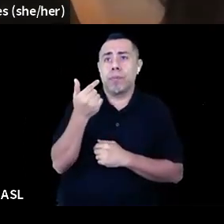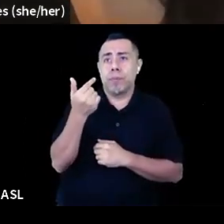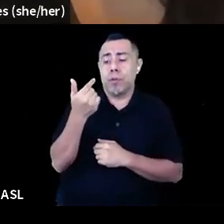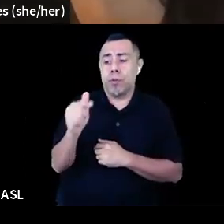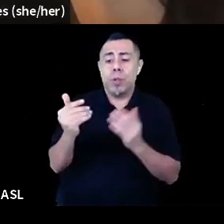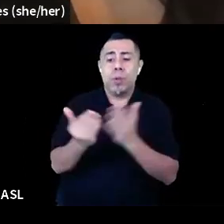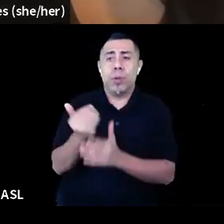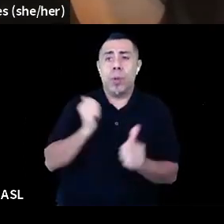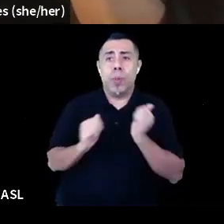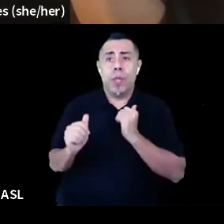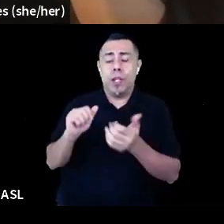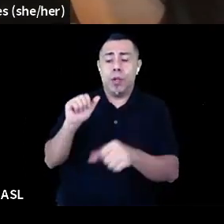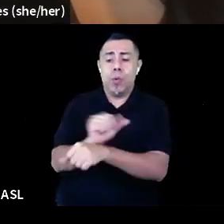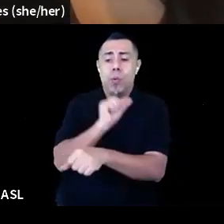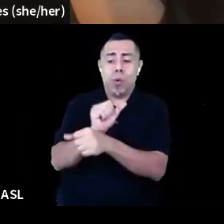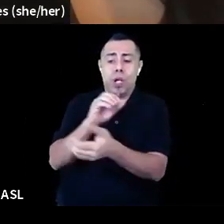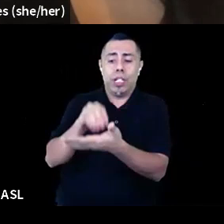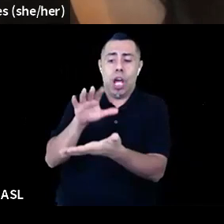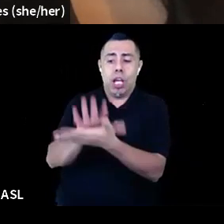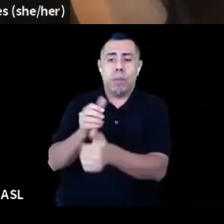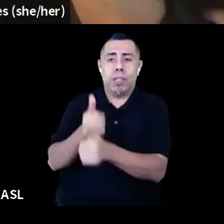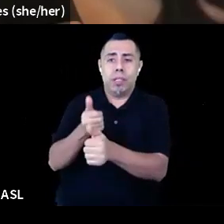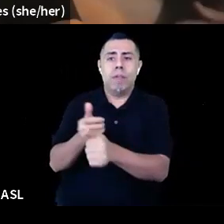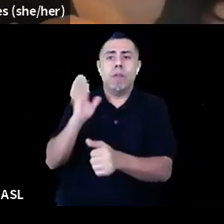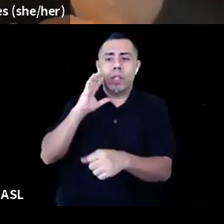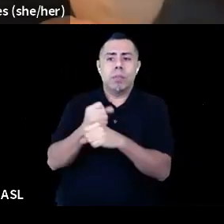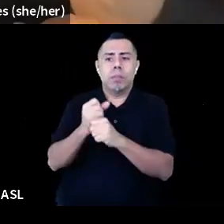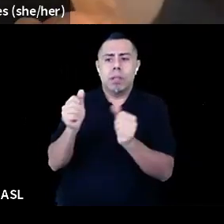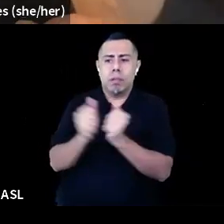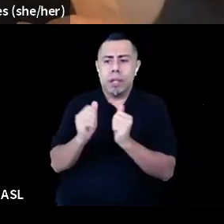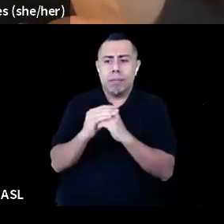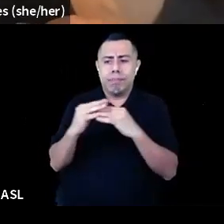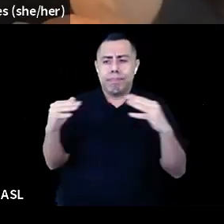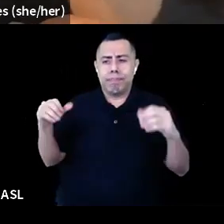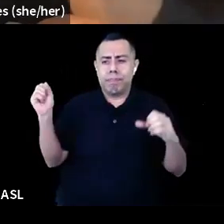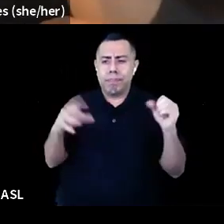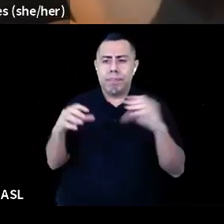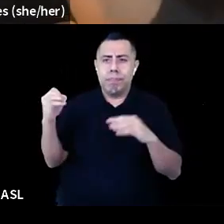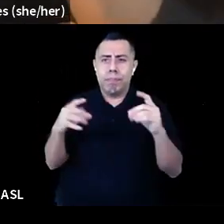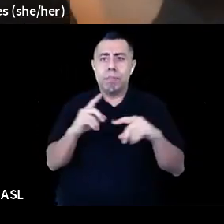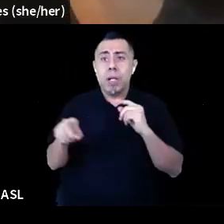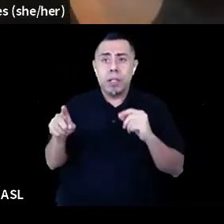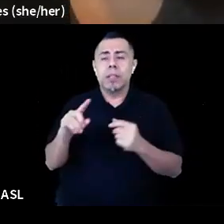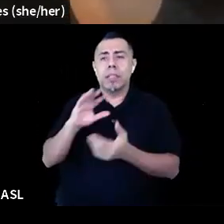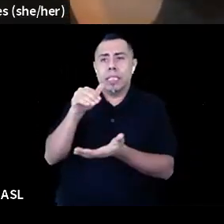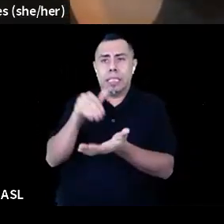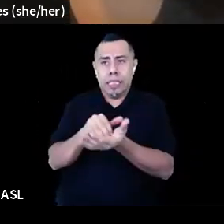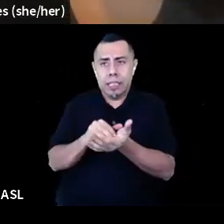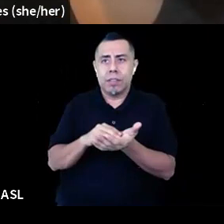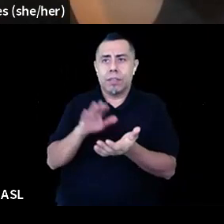indigenous people of color and disabled people, as those are the folks who are on the front lines of climate change and have been leading climate justice movements